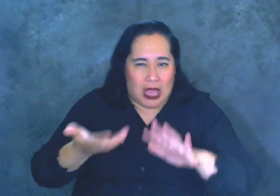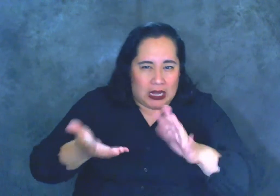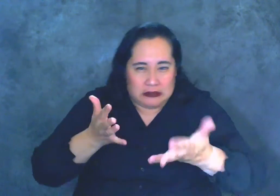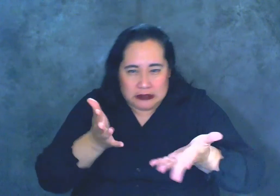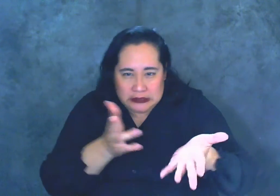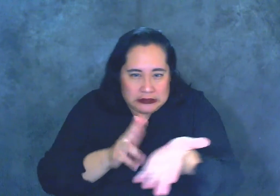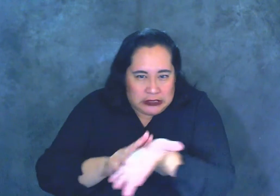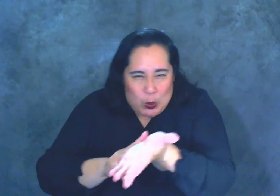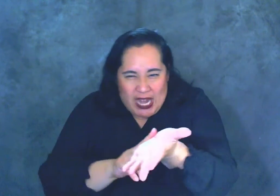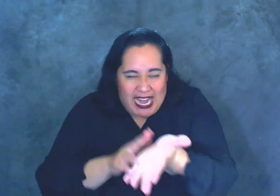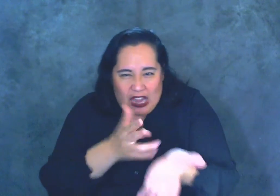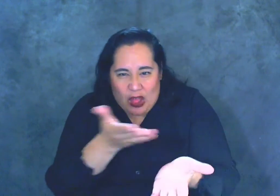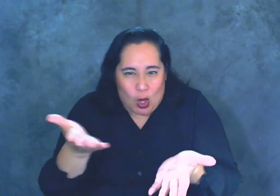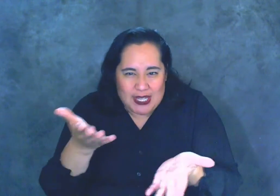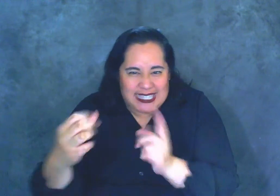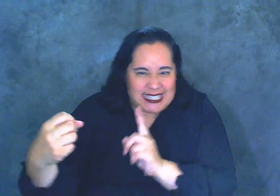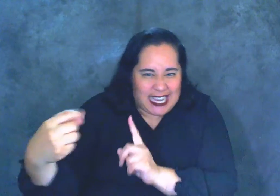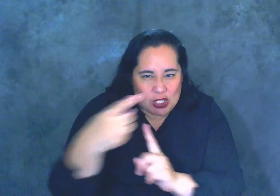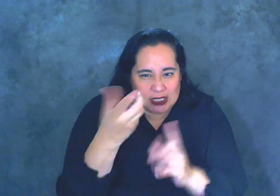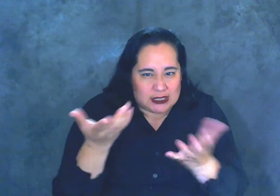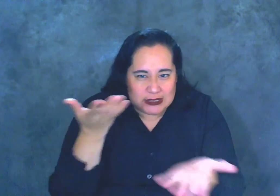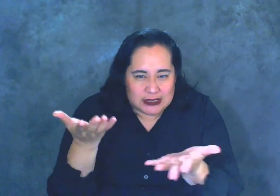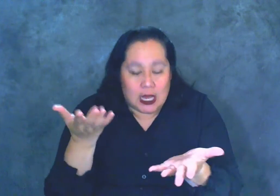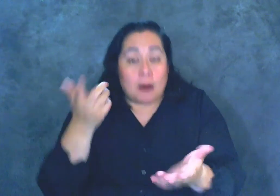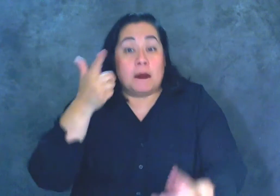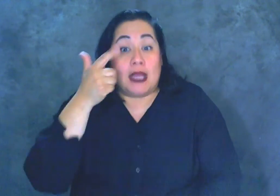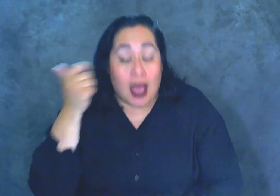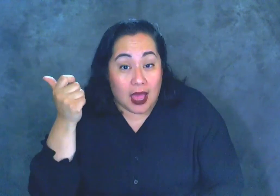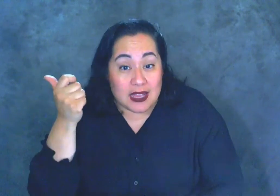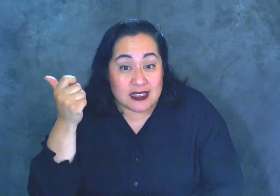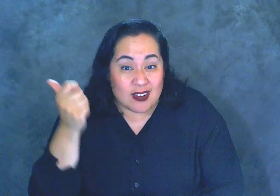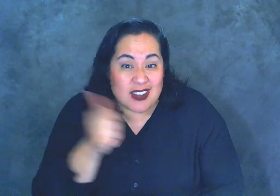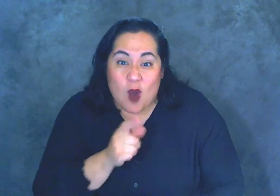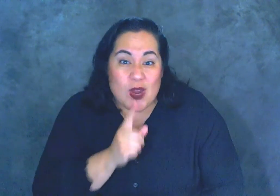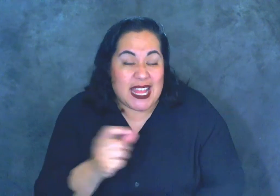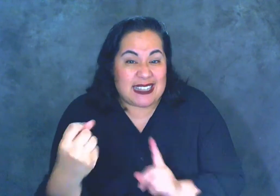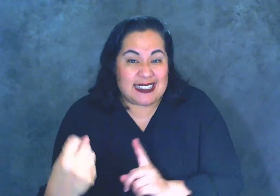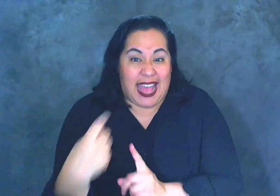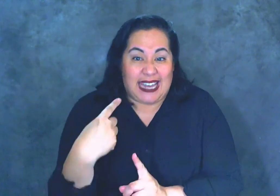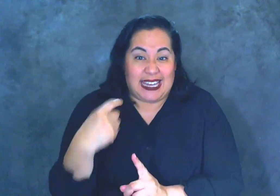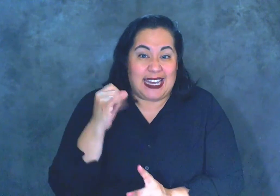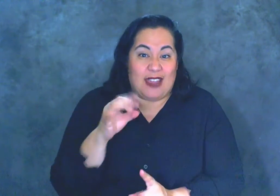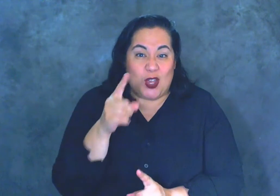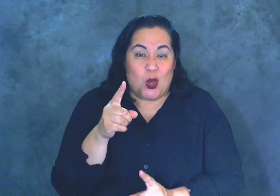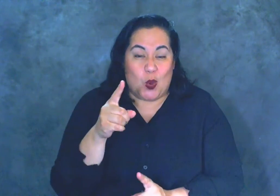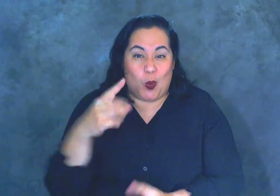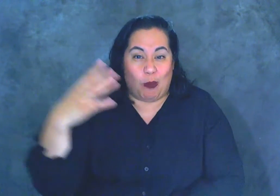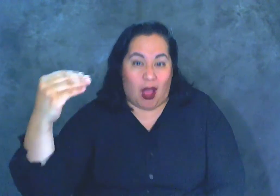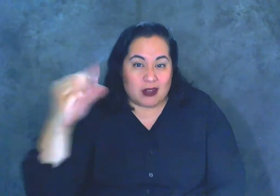those signals that you're sending because you're not really sending them if you've blocked your camera view,